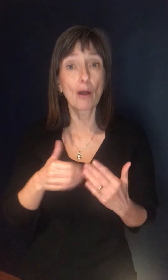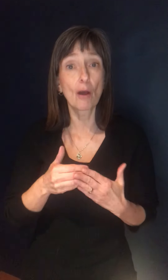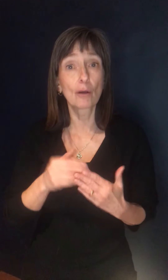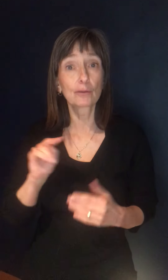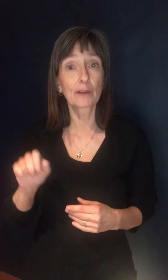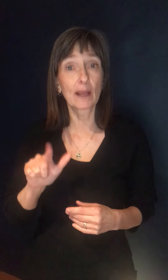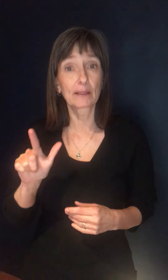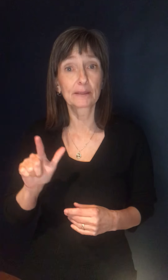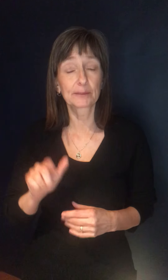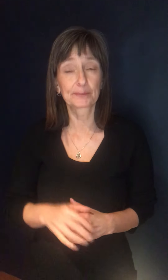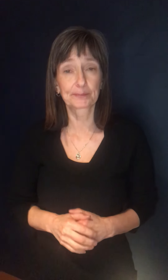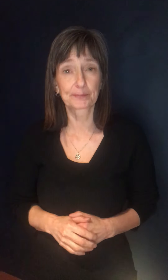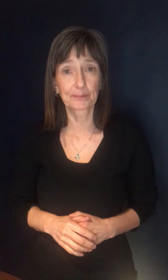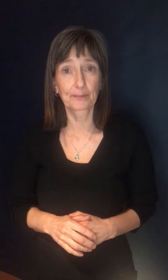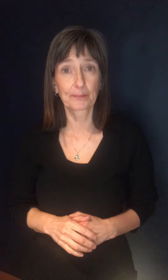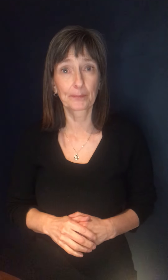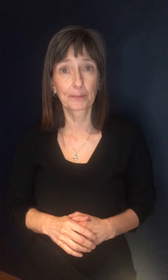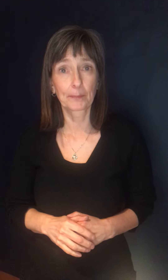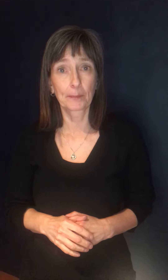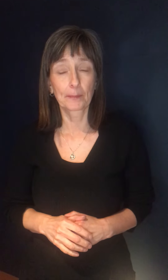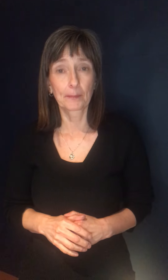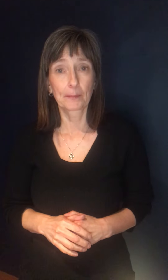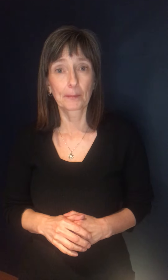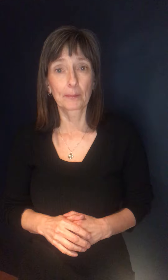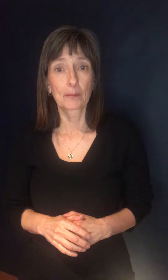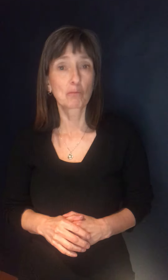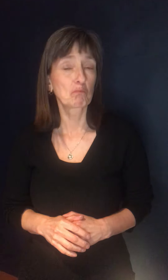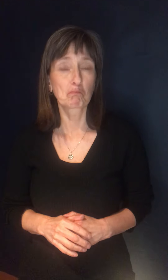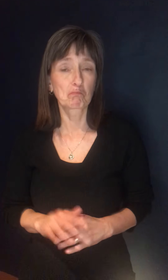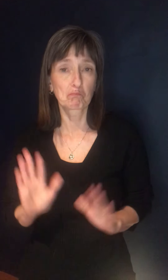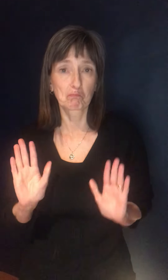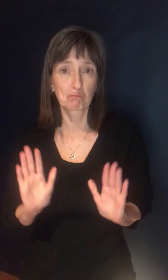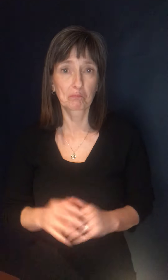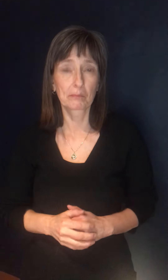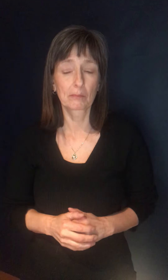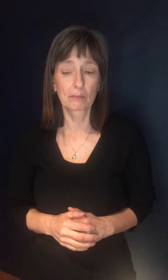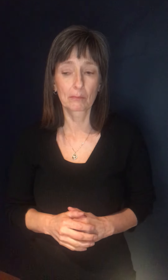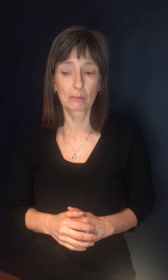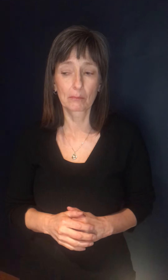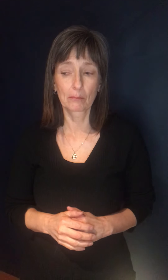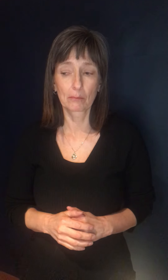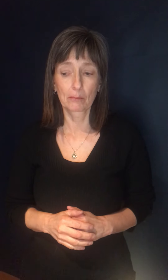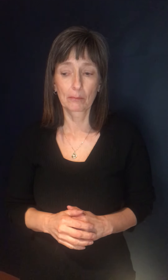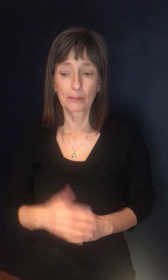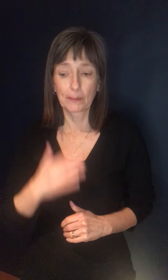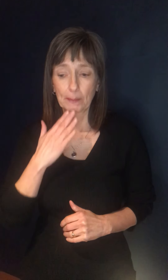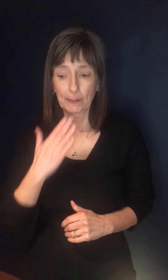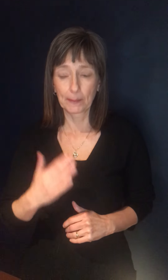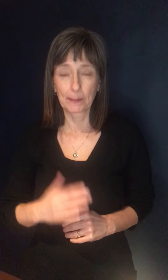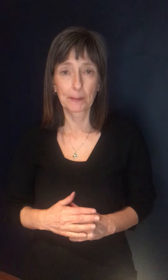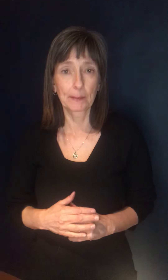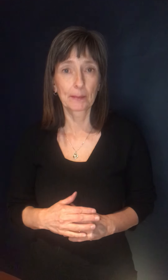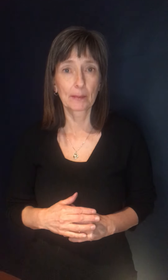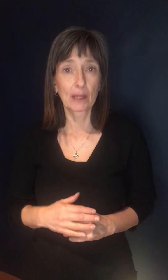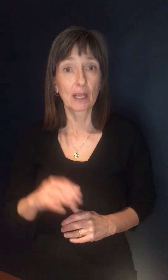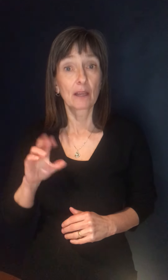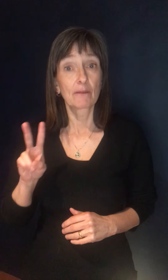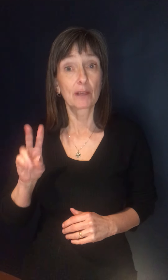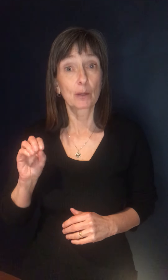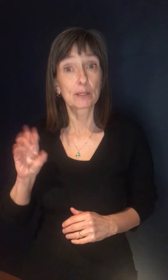Labrador, do you have a final question? No, no, I'm good, thanks. Thanks, Elizabeth. Richard Duggan with DOCN, do you have